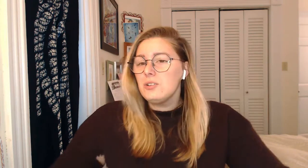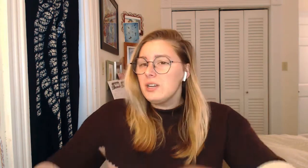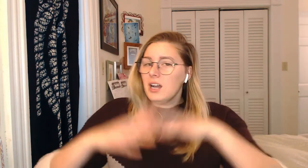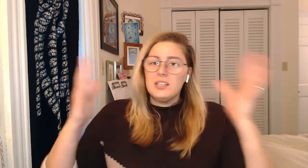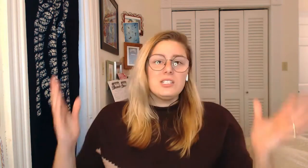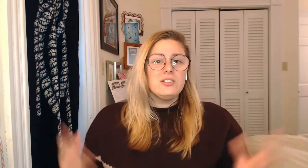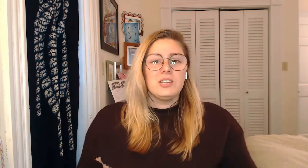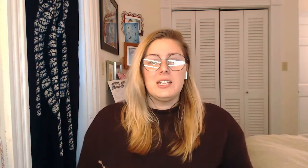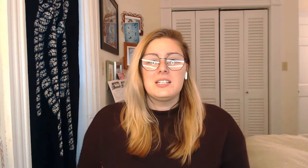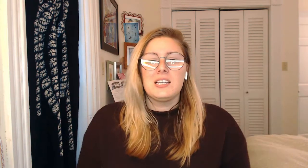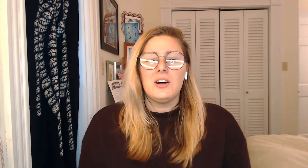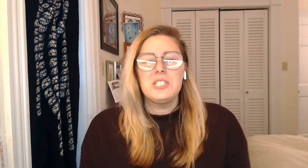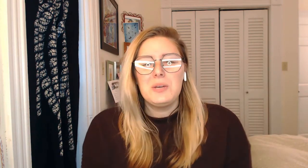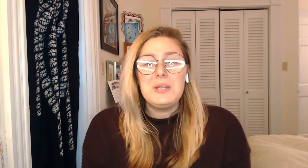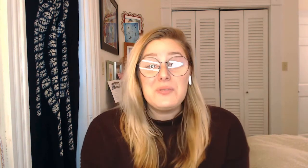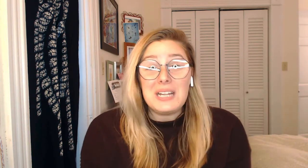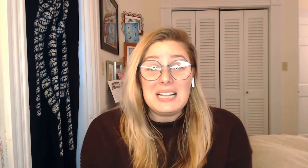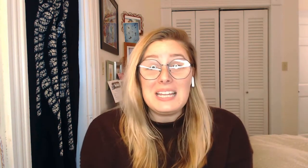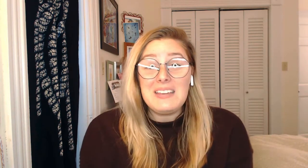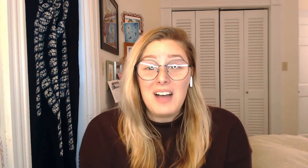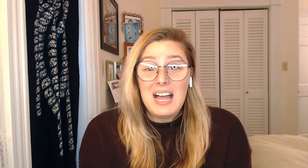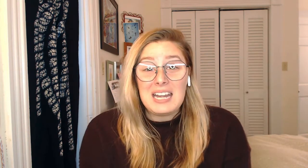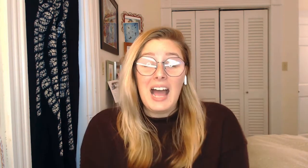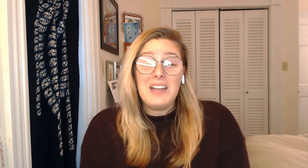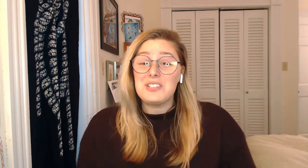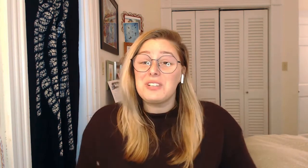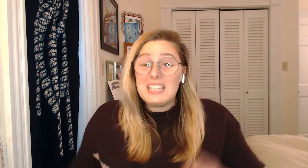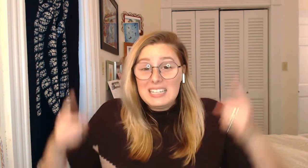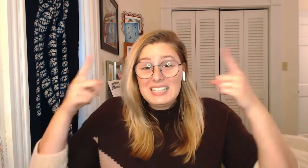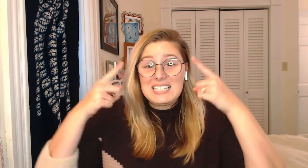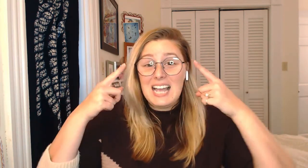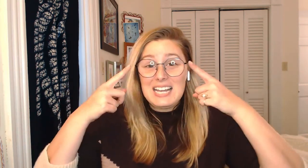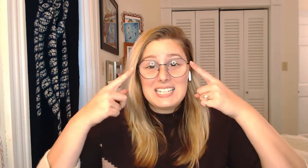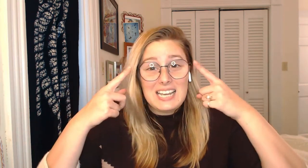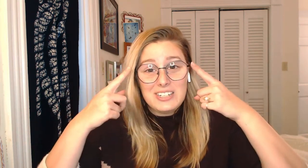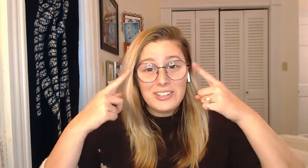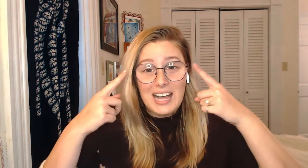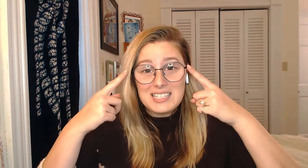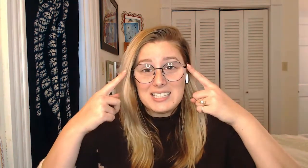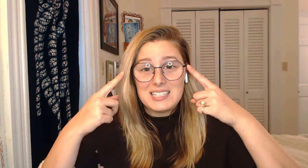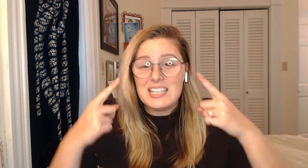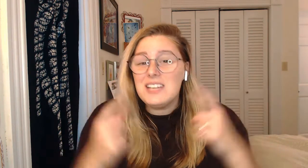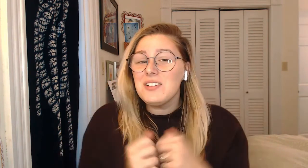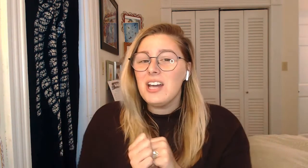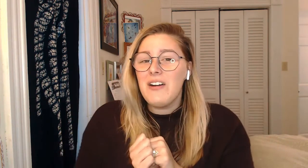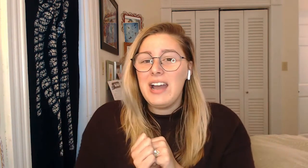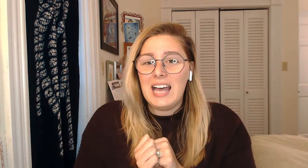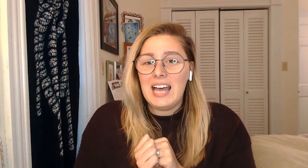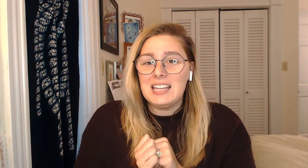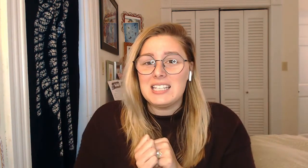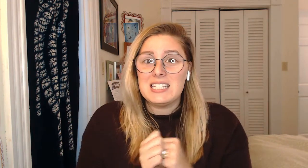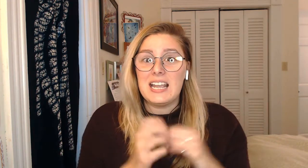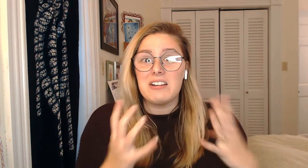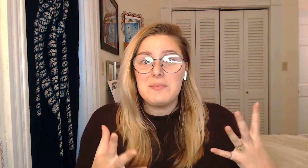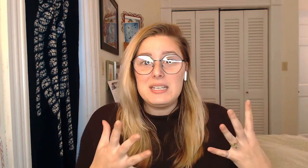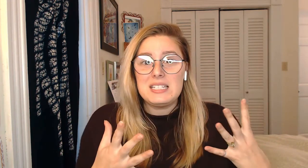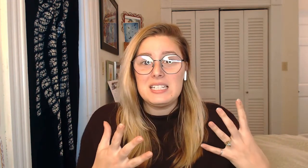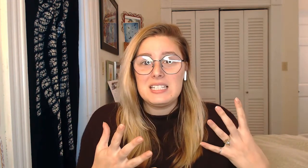all these new things can also be really fun. I was really excited to get new glasses, even though I had the scary pieces of,